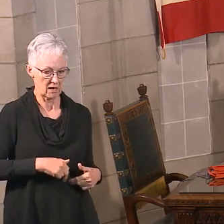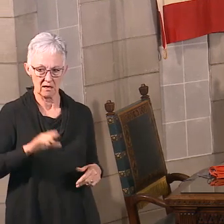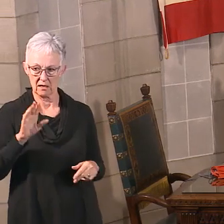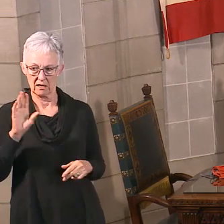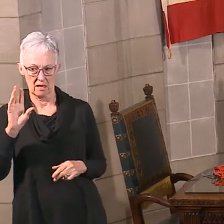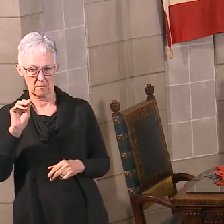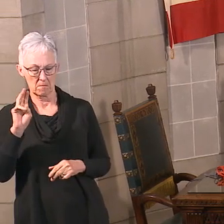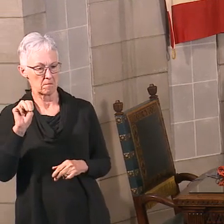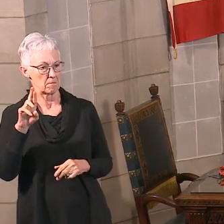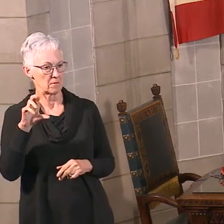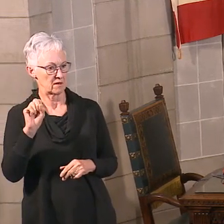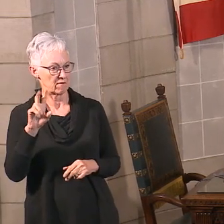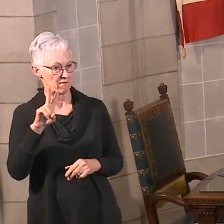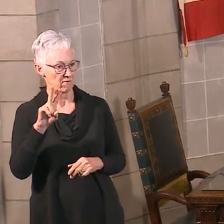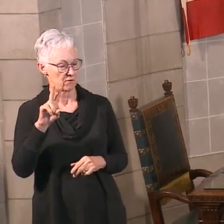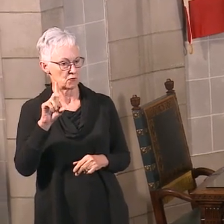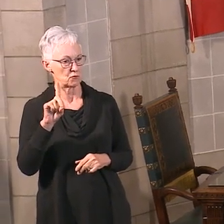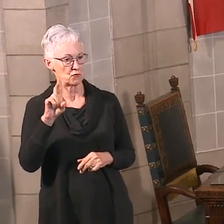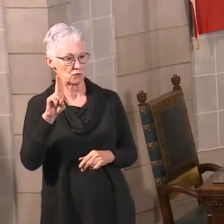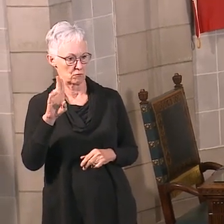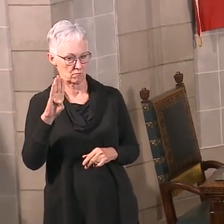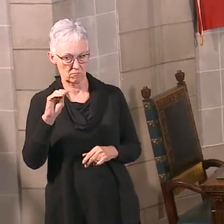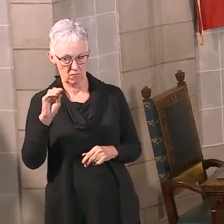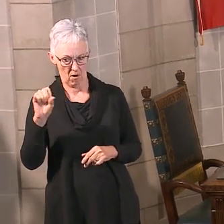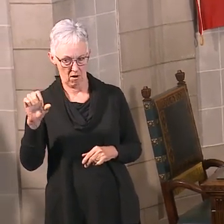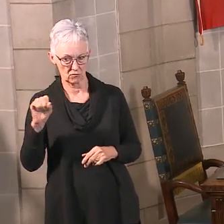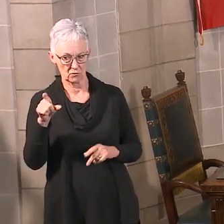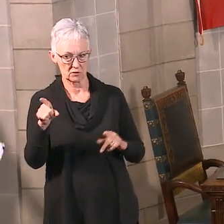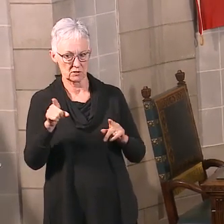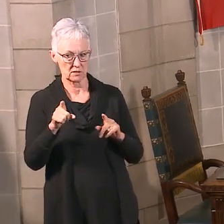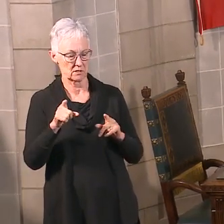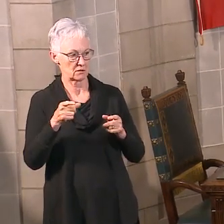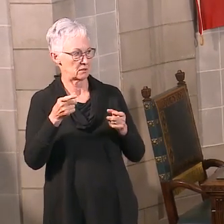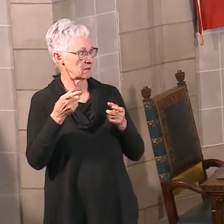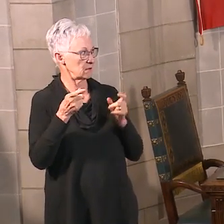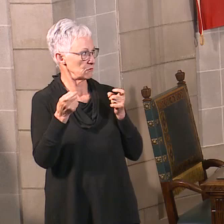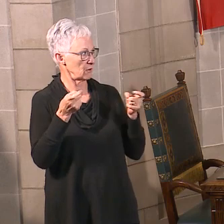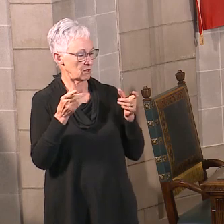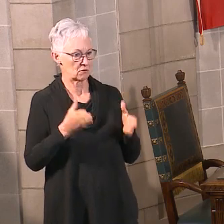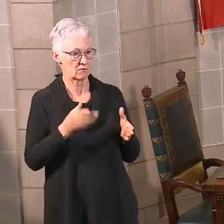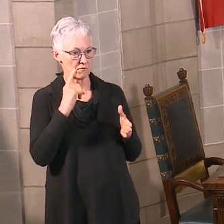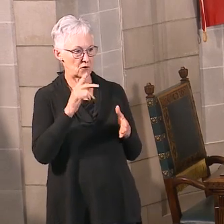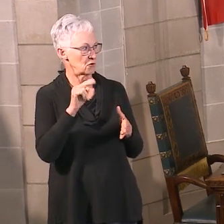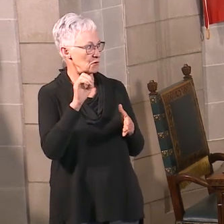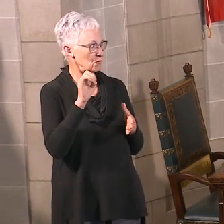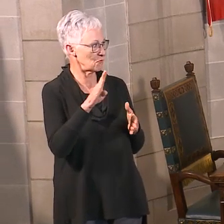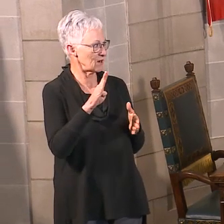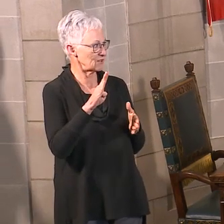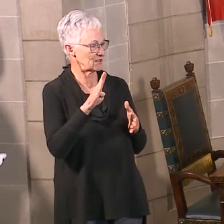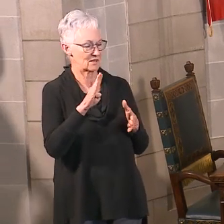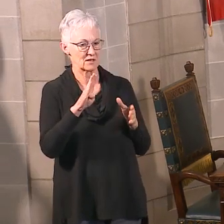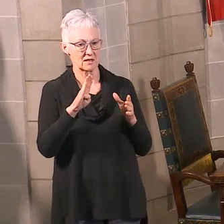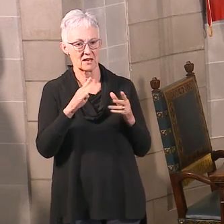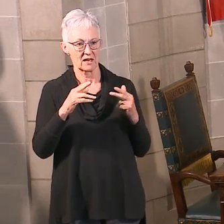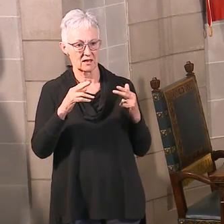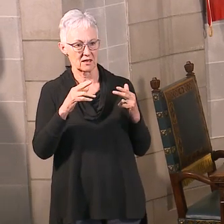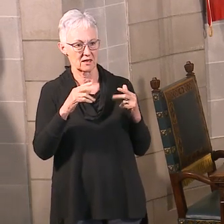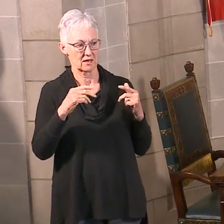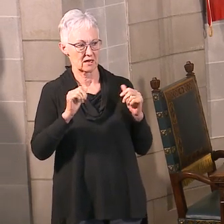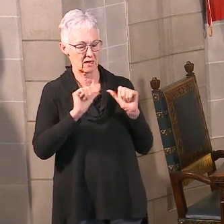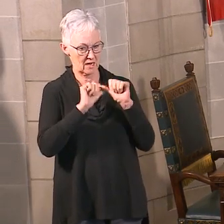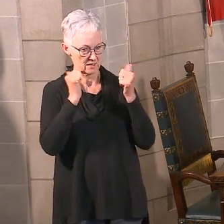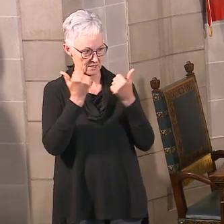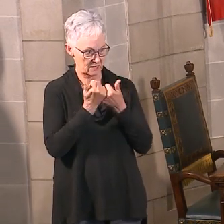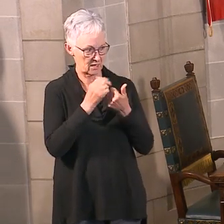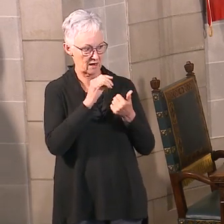Director of the Nebraska Behavioral Health Organization. No, wait, I'm kidding. The Nebraska Association